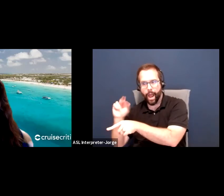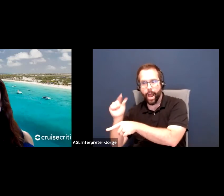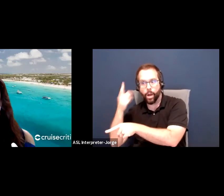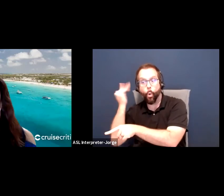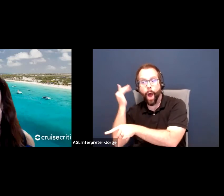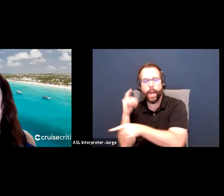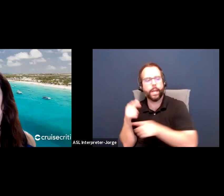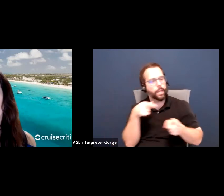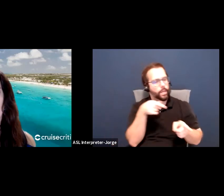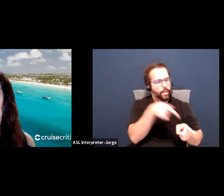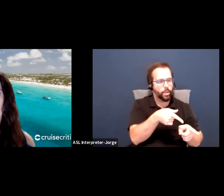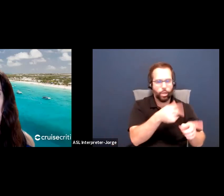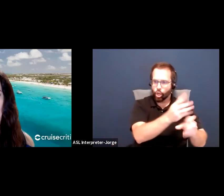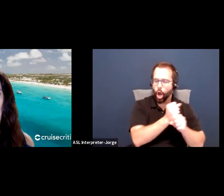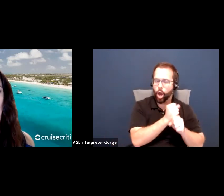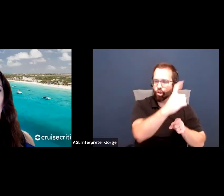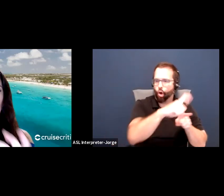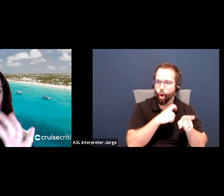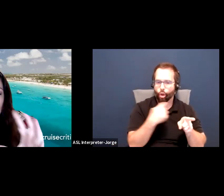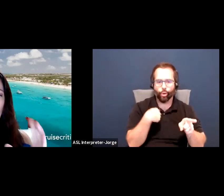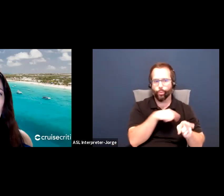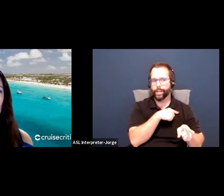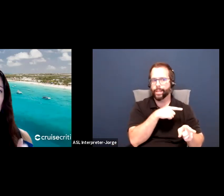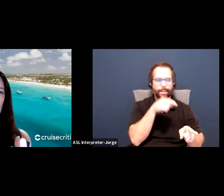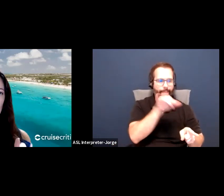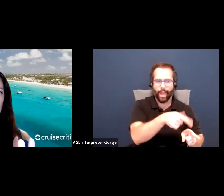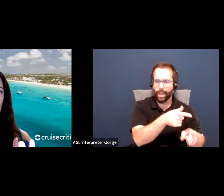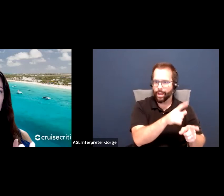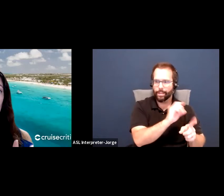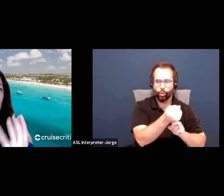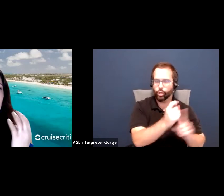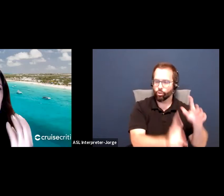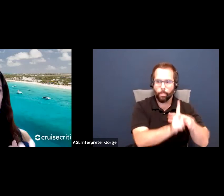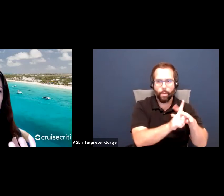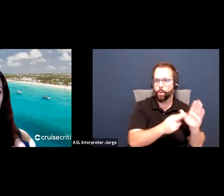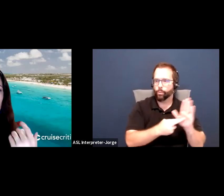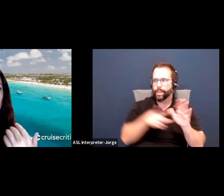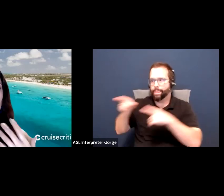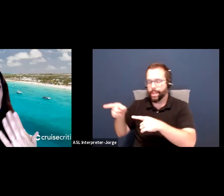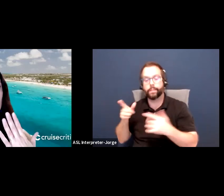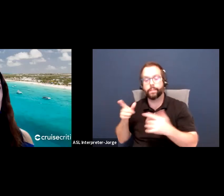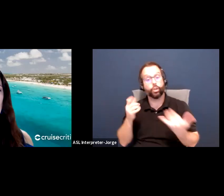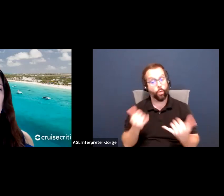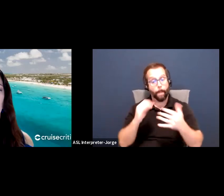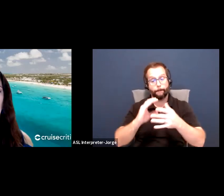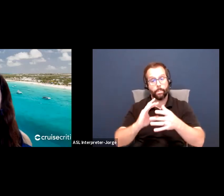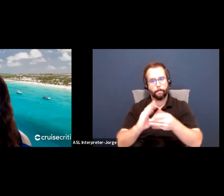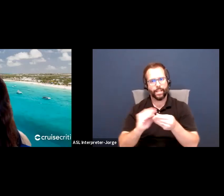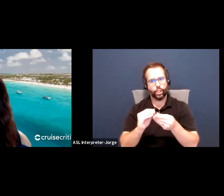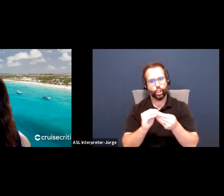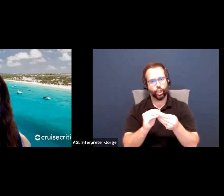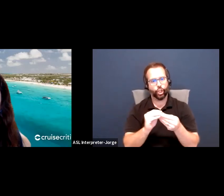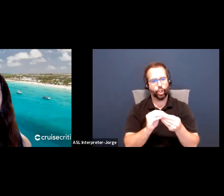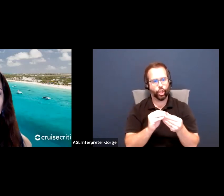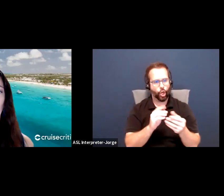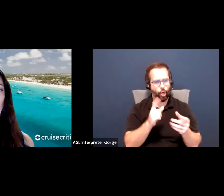those measures are what you need to make sure that all of these messaging statements are living. They are actually happening in reality.